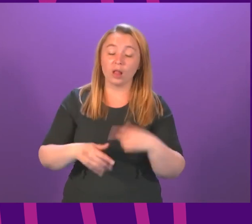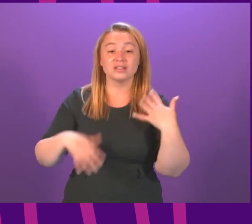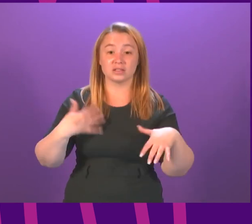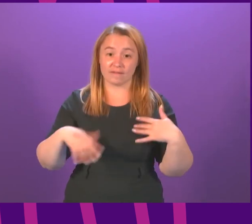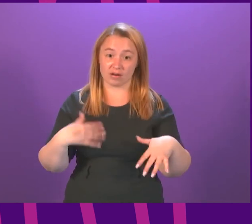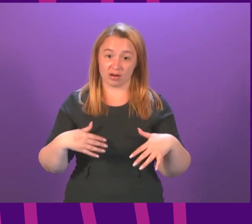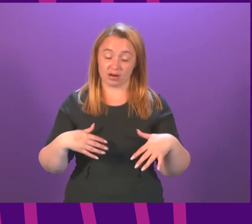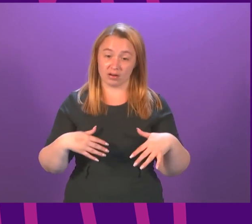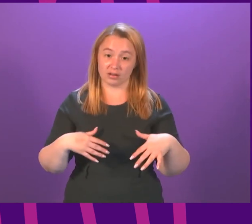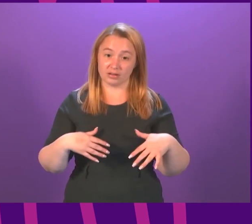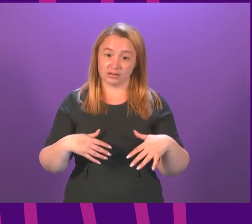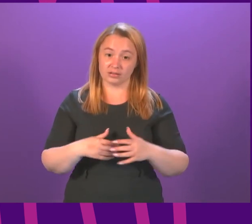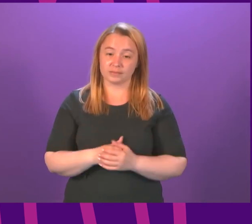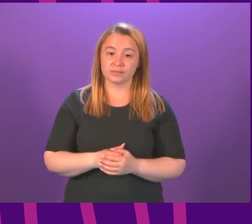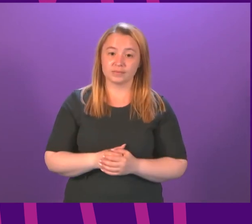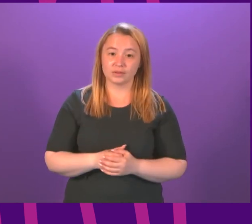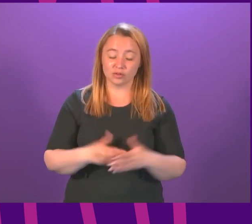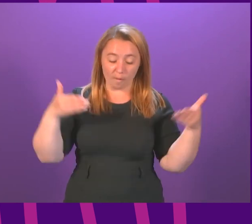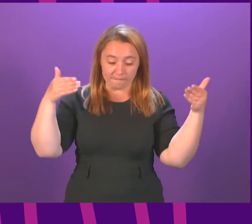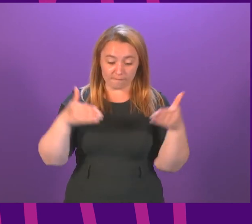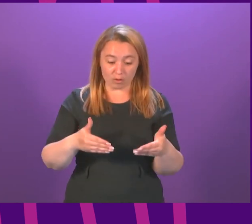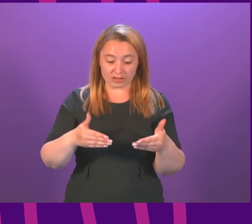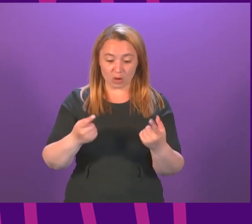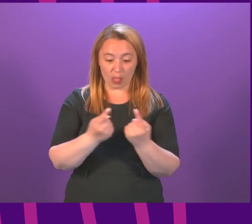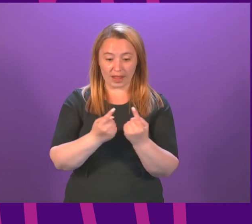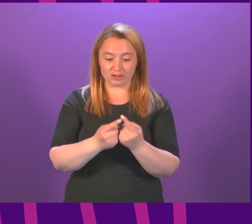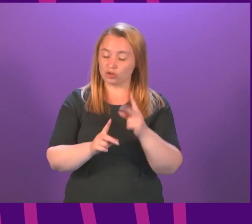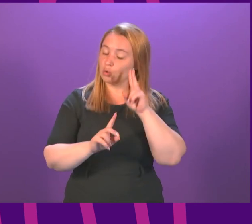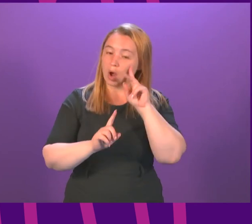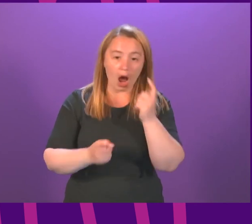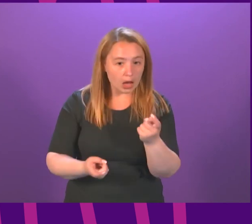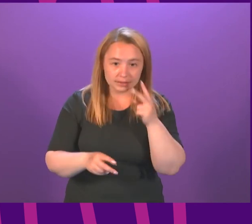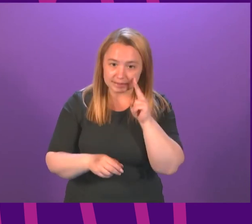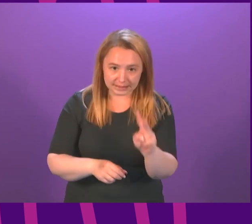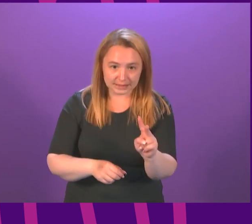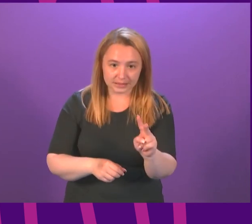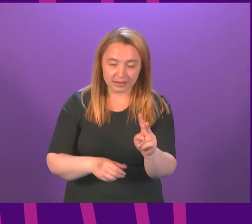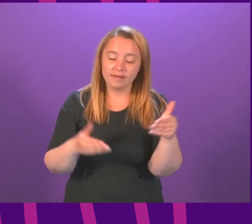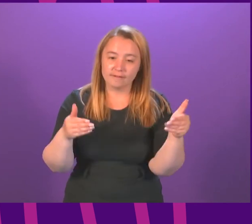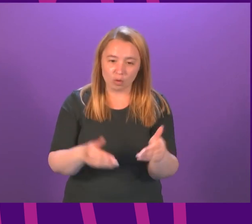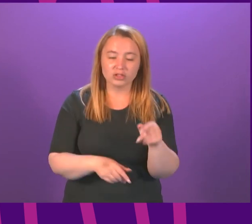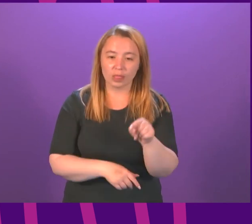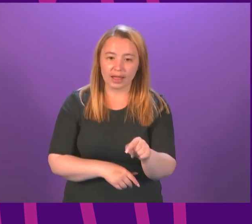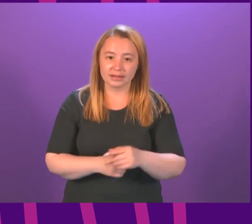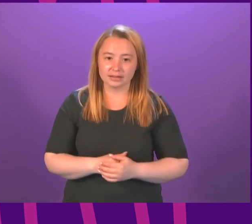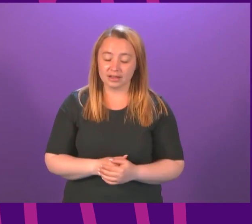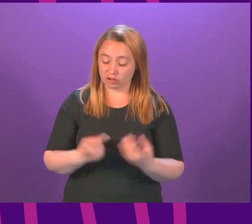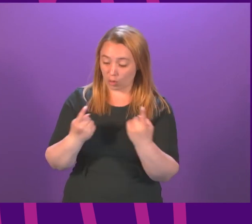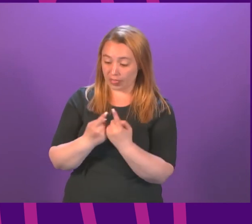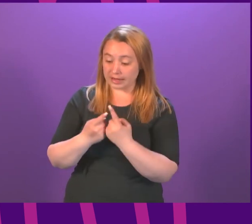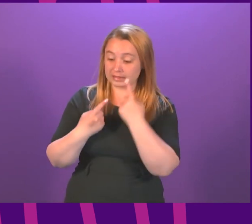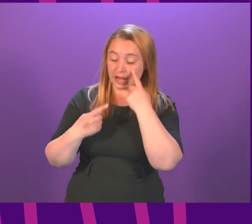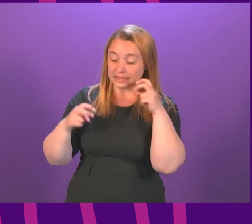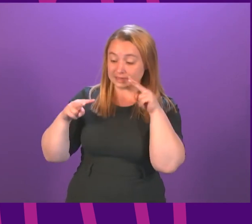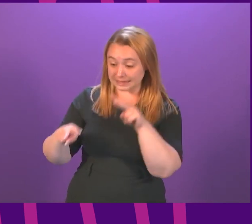So fix your eyes not on what is seen, but on what is unseen. For what is seen is